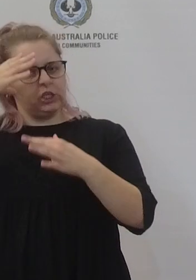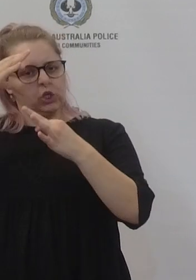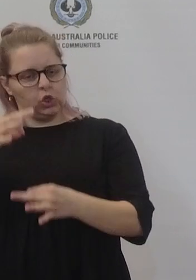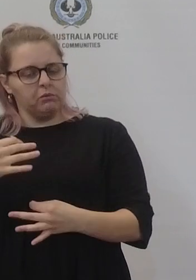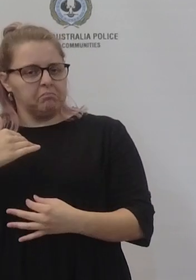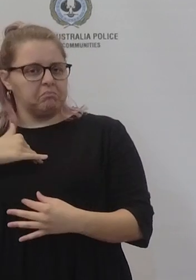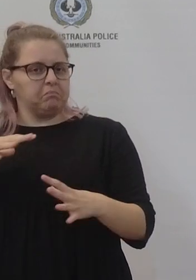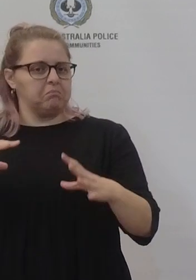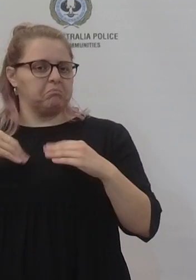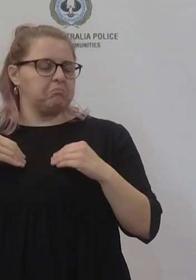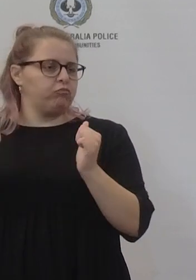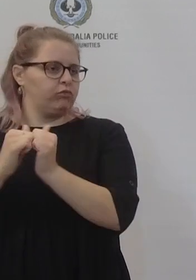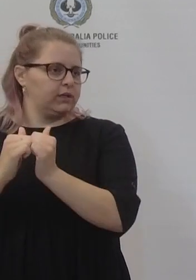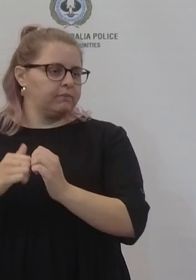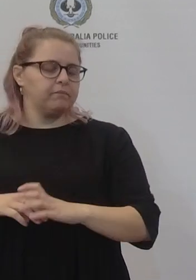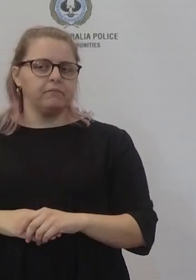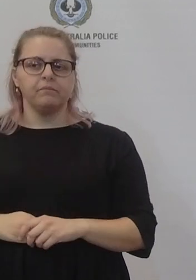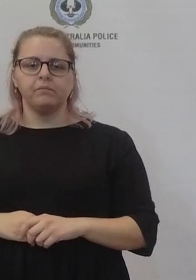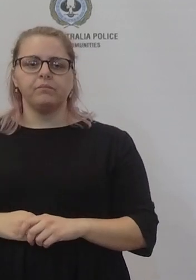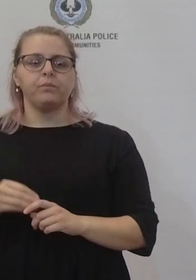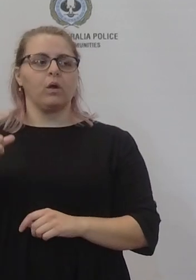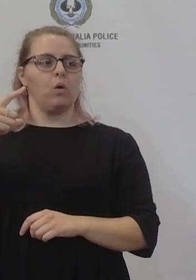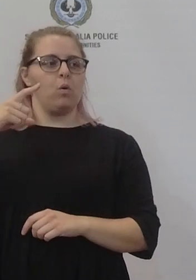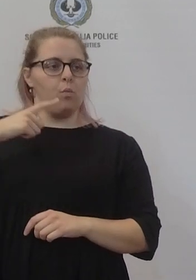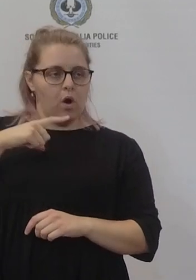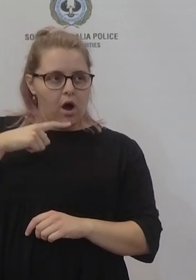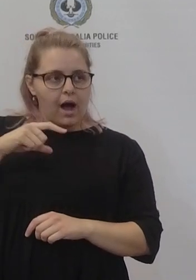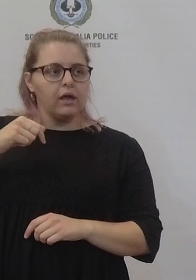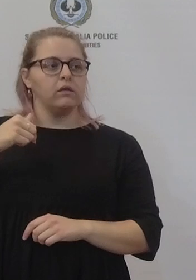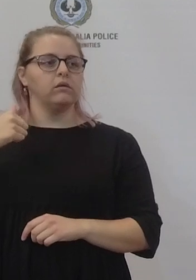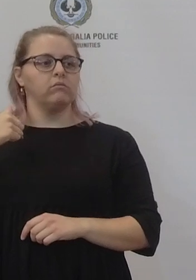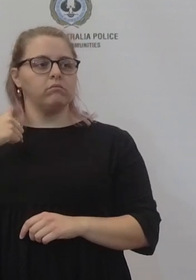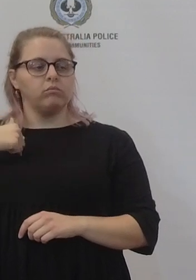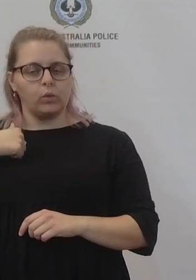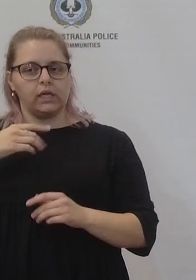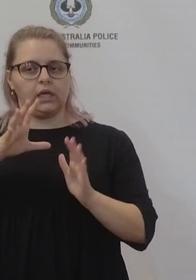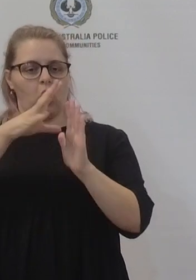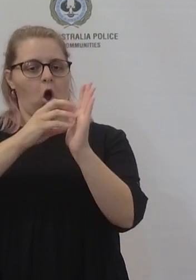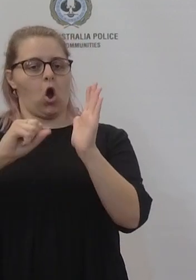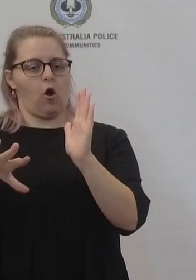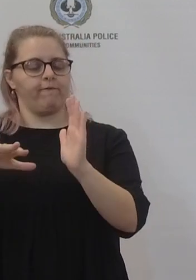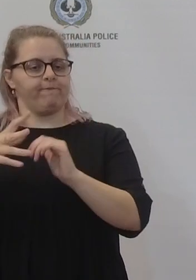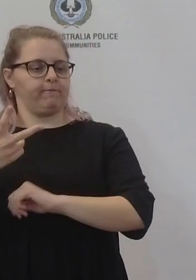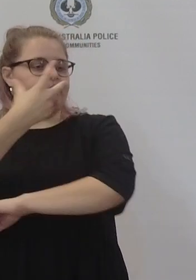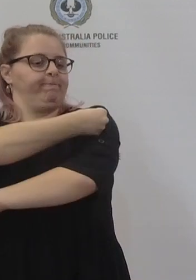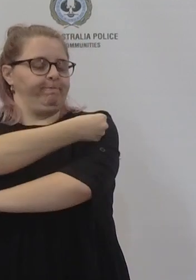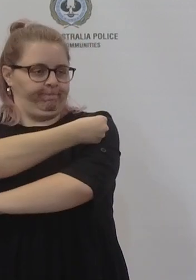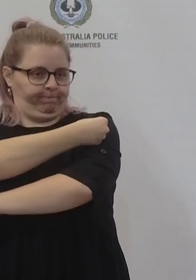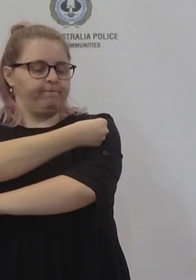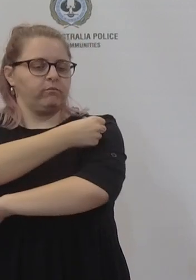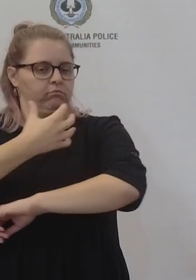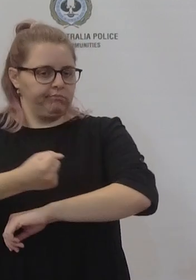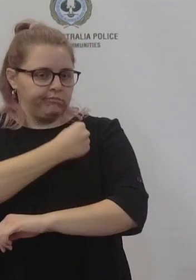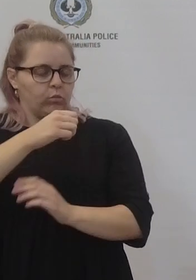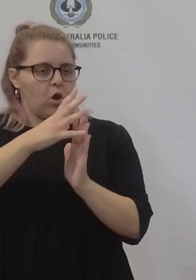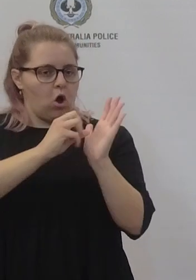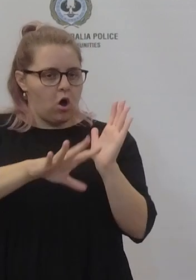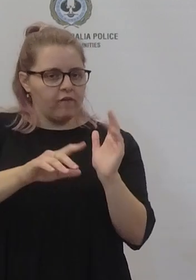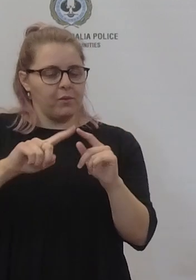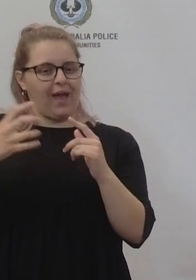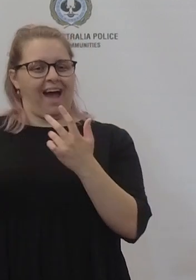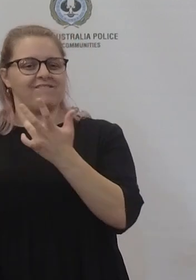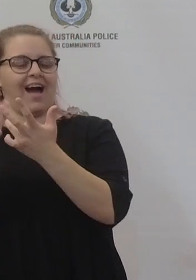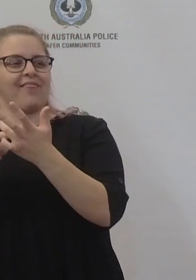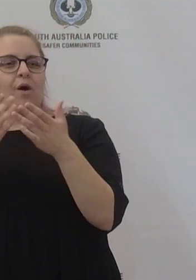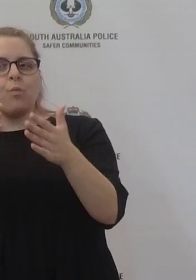robust mechanism for replacing that mandated vaccination in schools i've described what we're doing with the patient transport